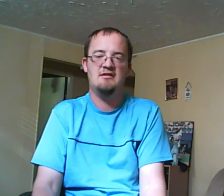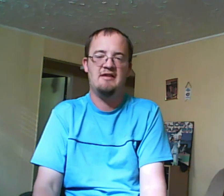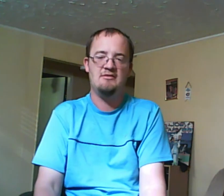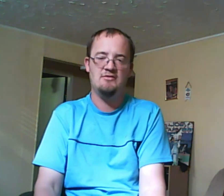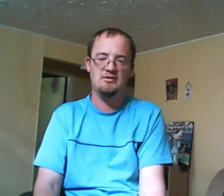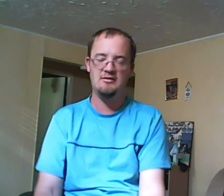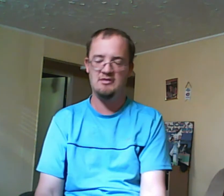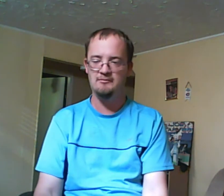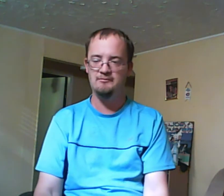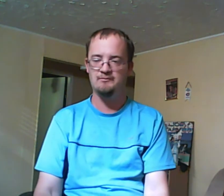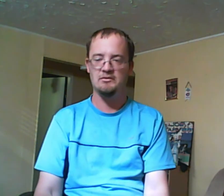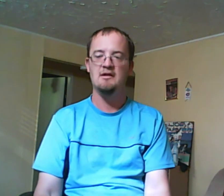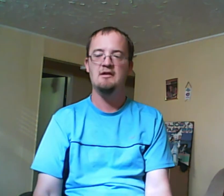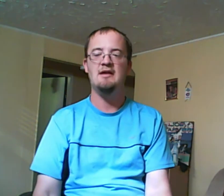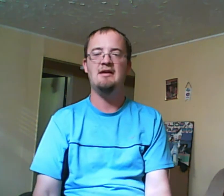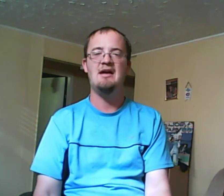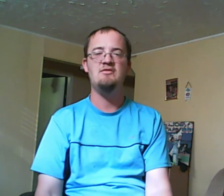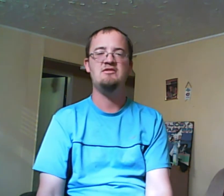class of Degrassi. Now, as of this